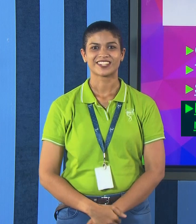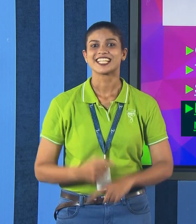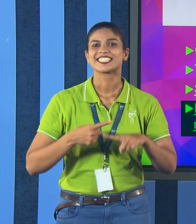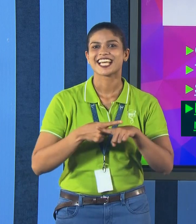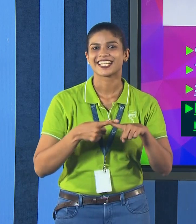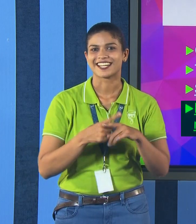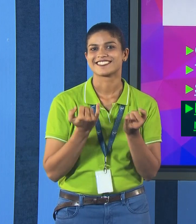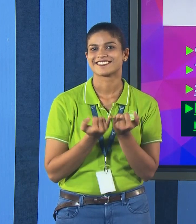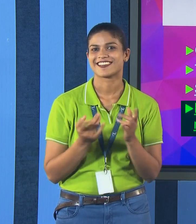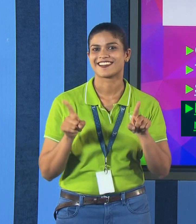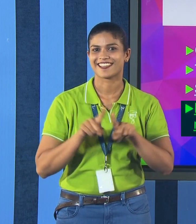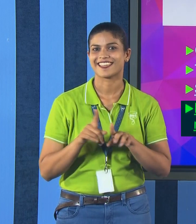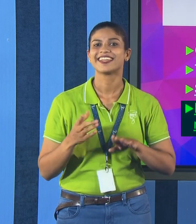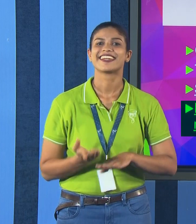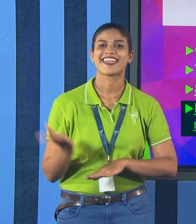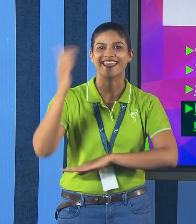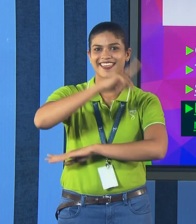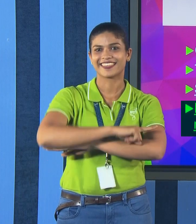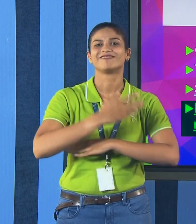Have a good weekend ahead.